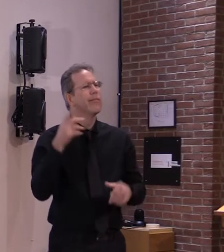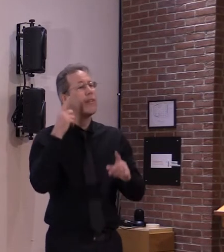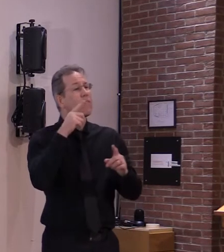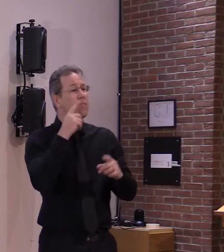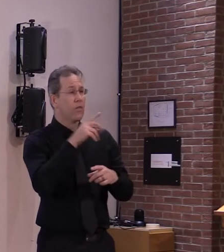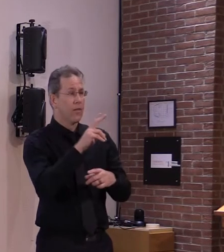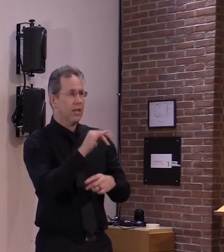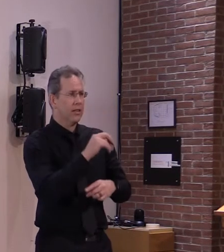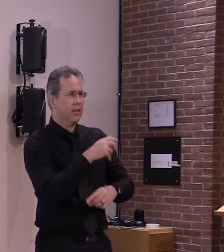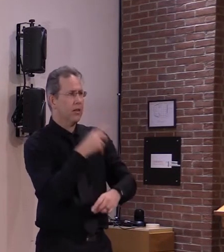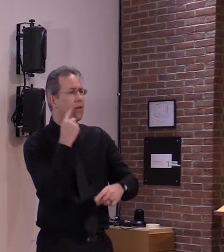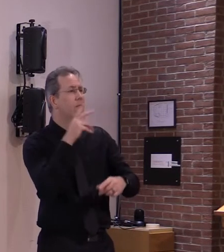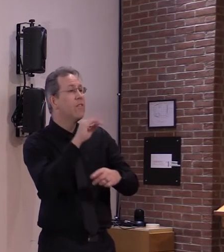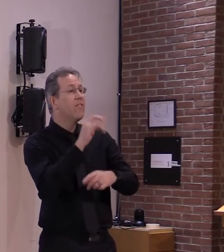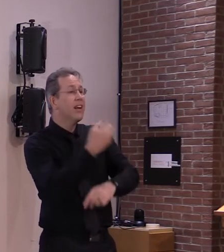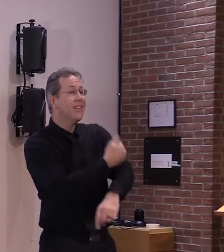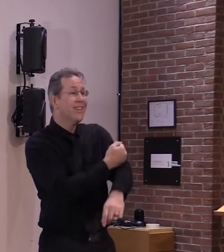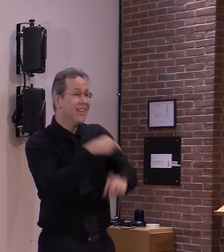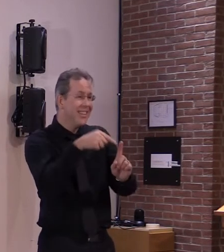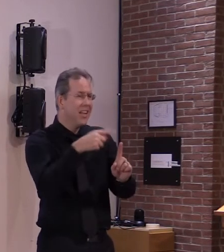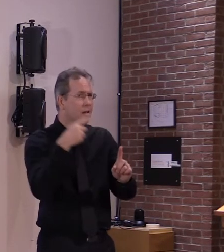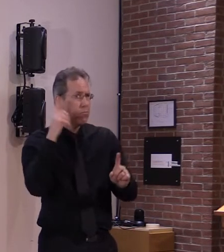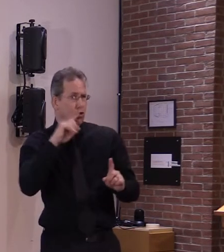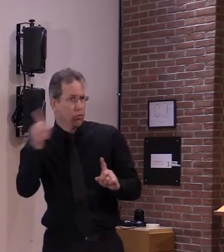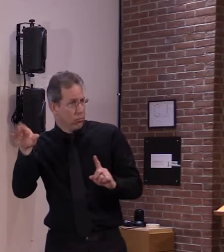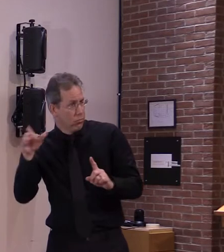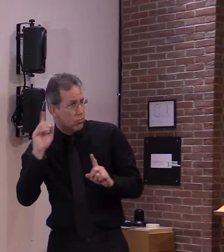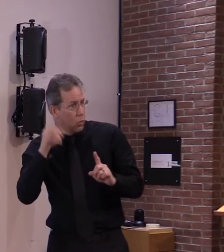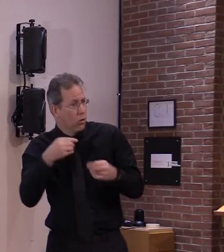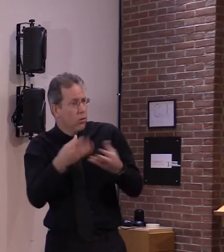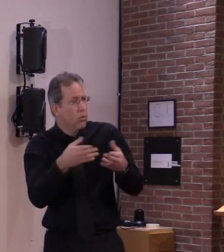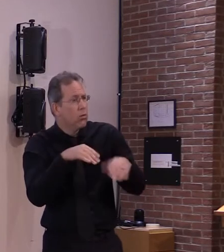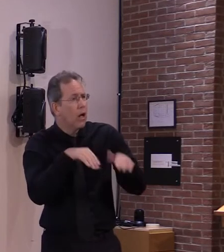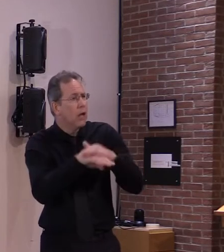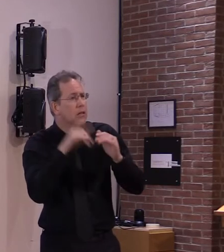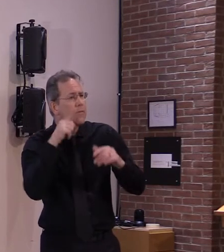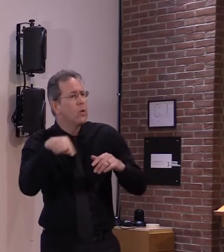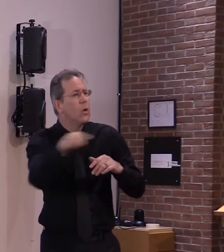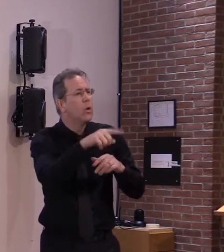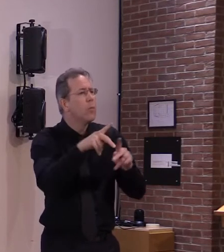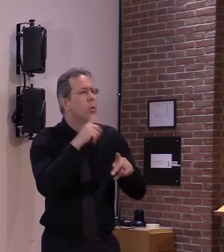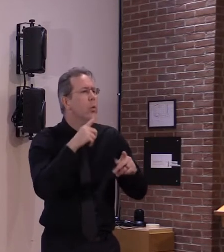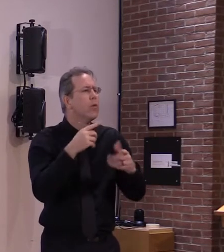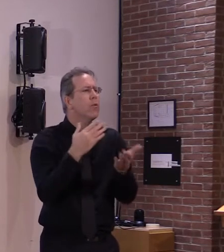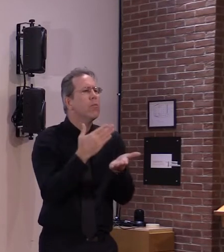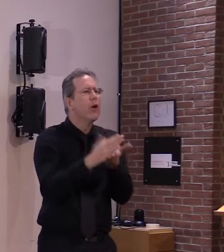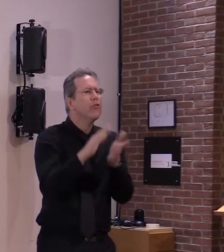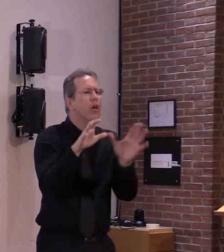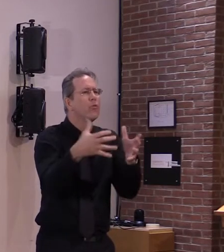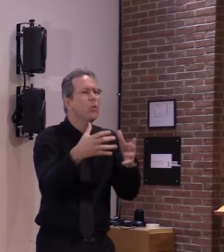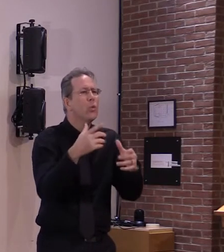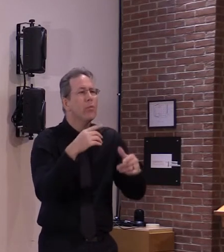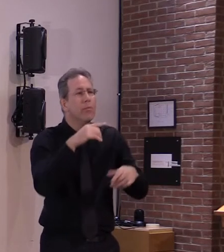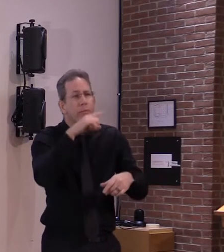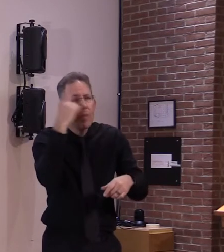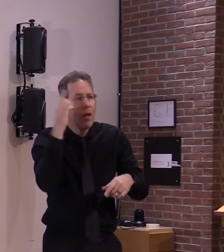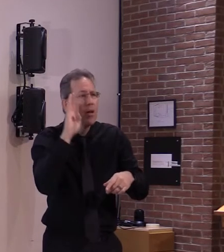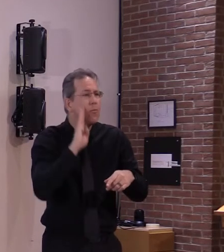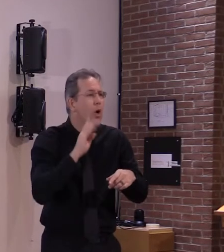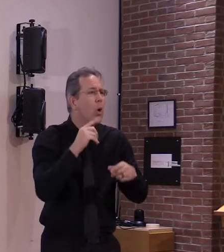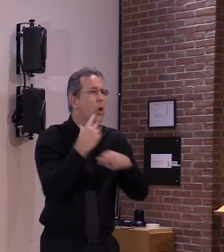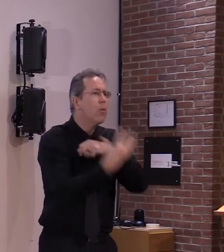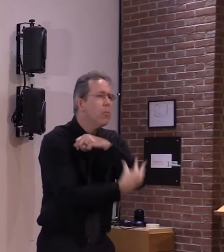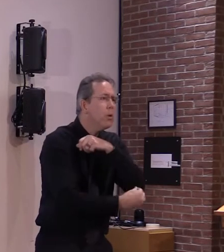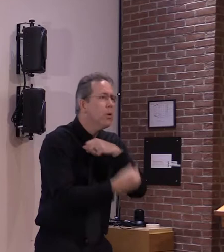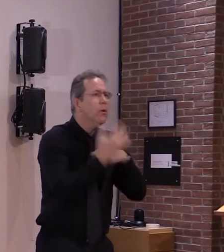term future when they typically don't have established relationships with a primary care provider or ready accidents to